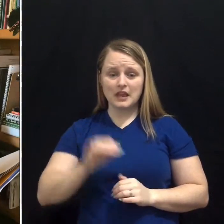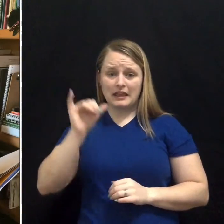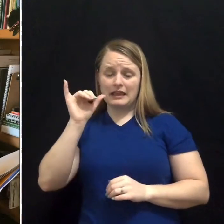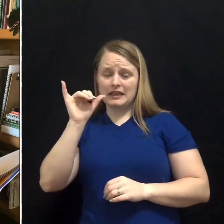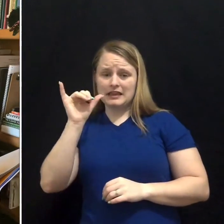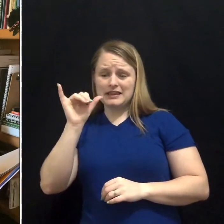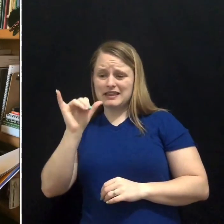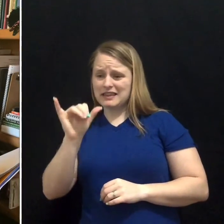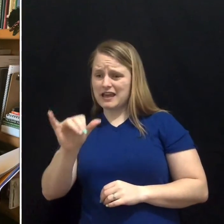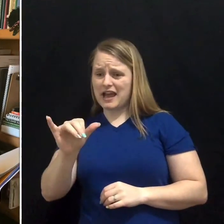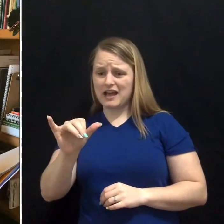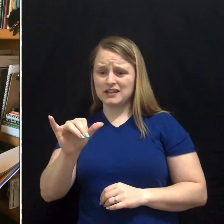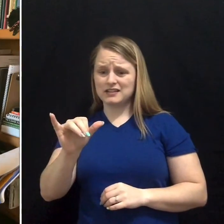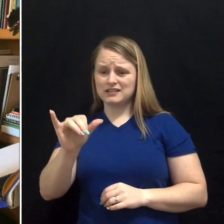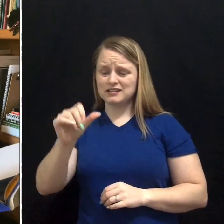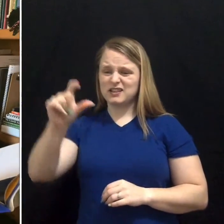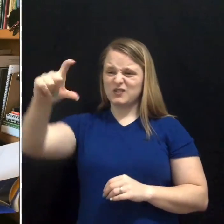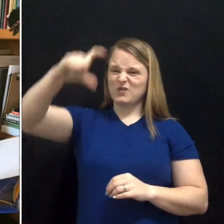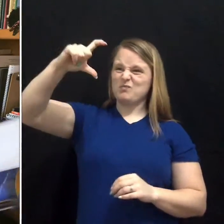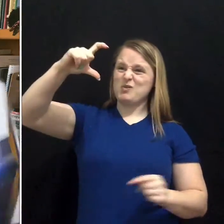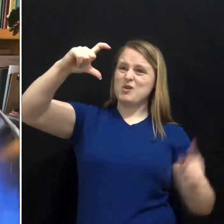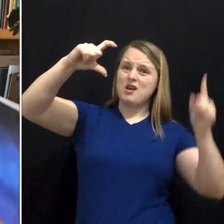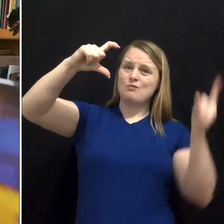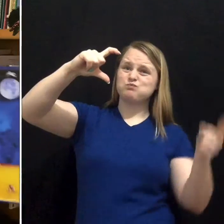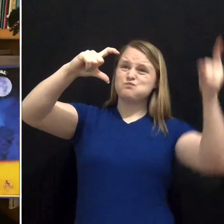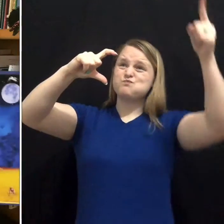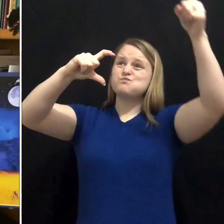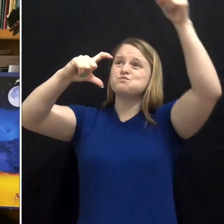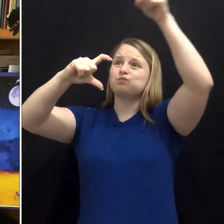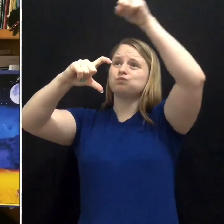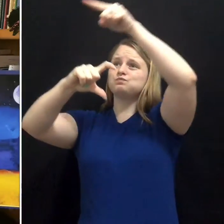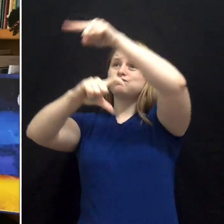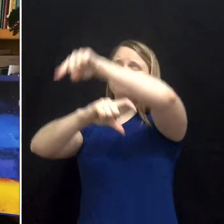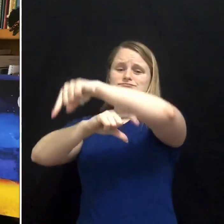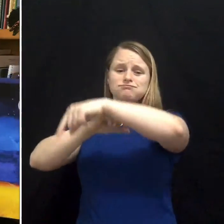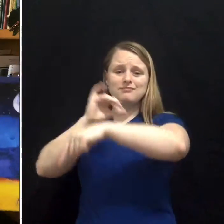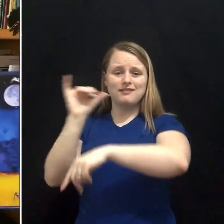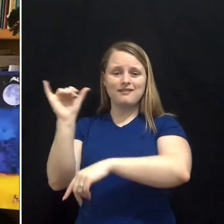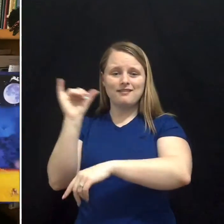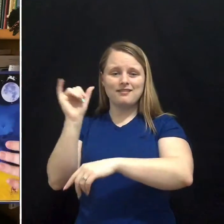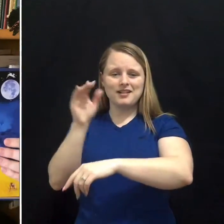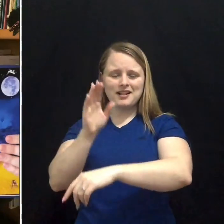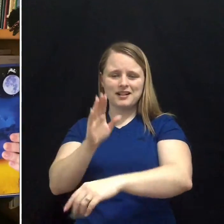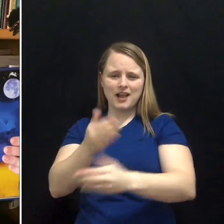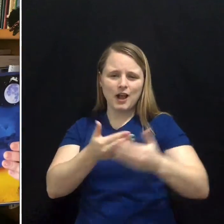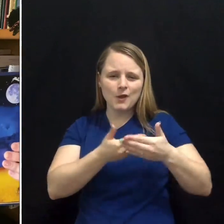That's over the moon in a nursery rhyme.